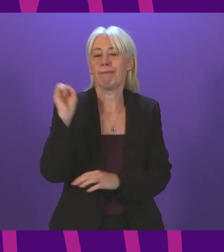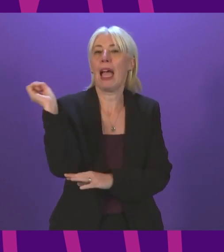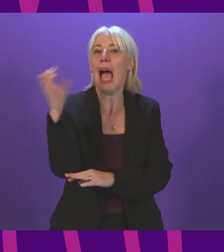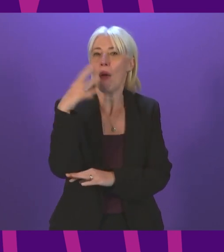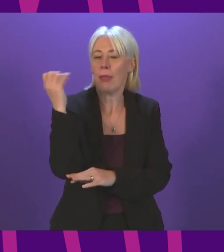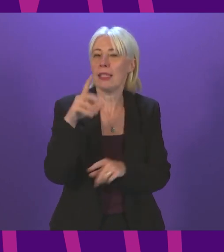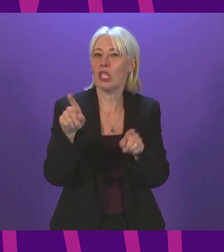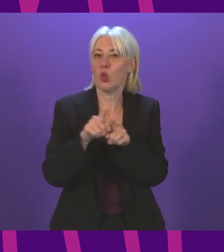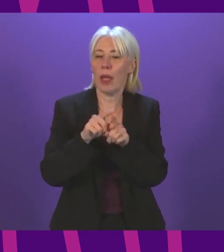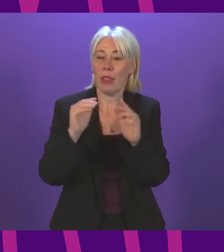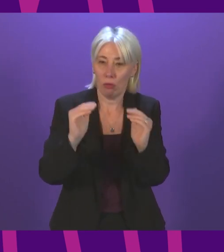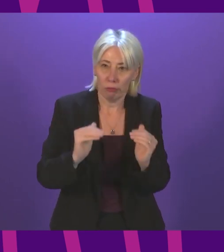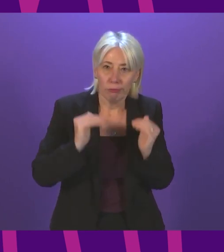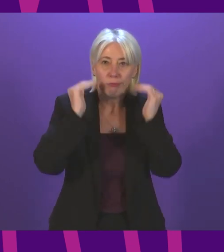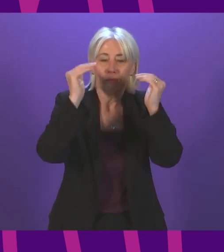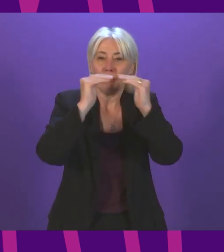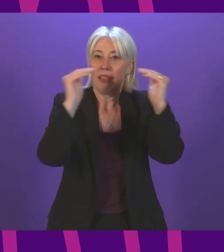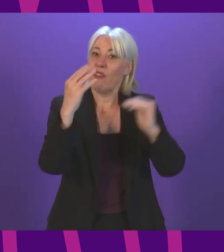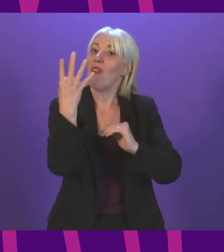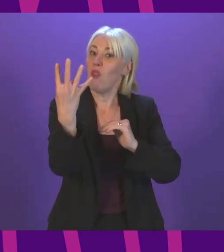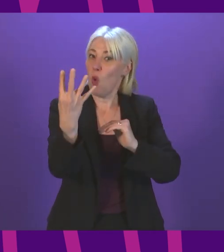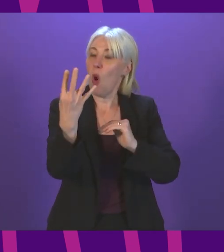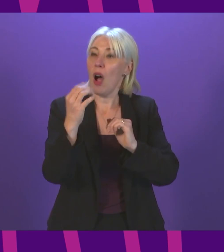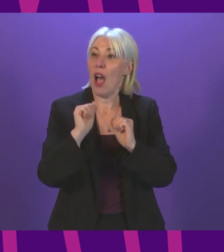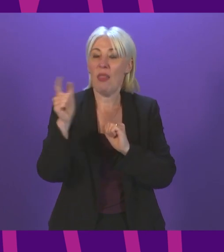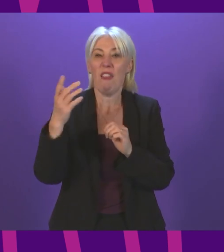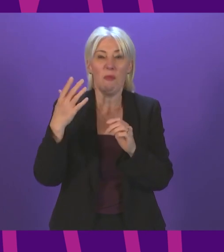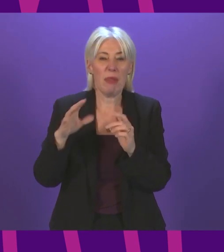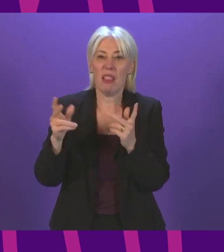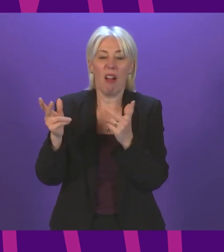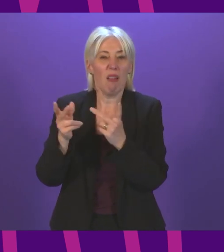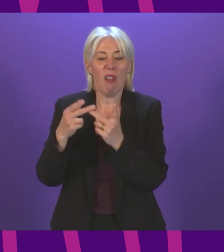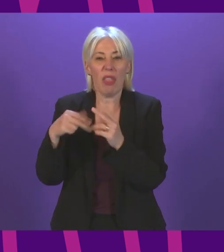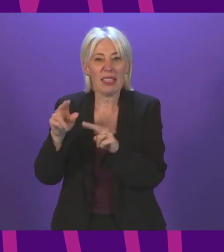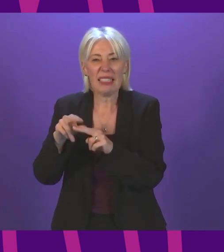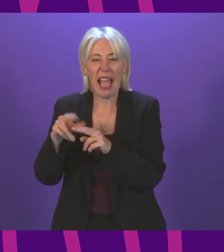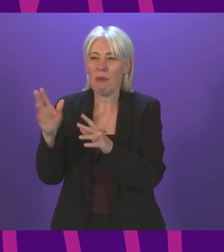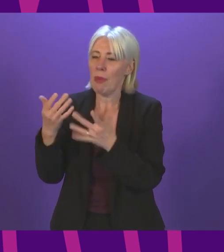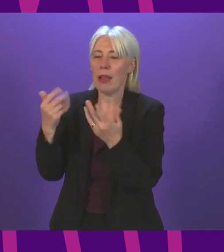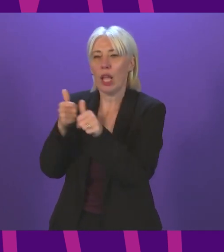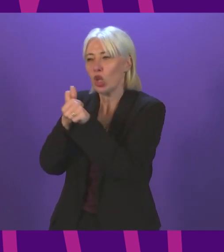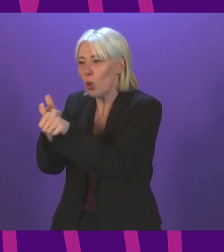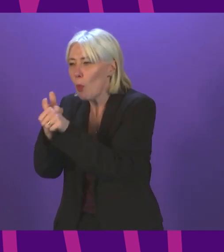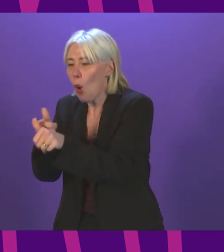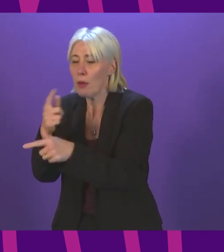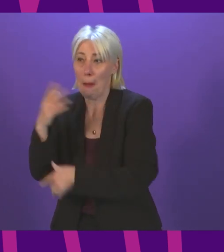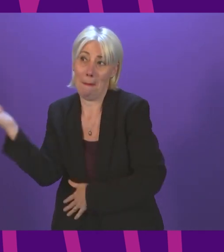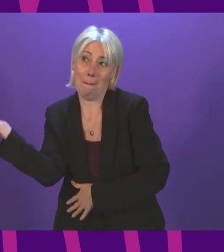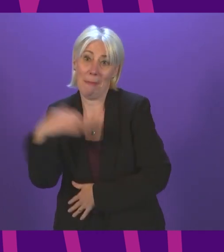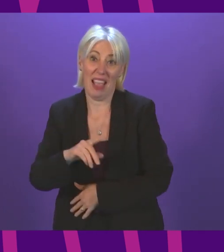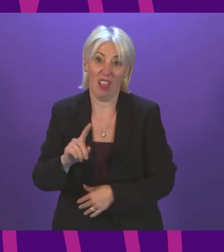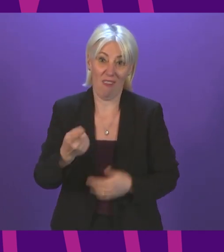escalating to its highest level, Level 4, they have already taken clinical staff away from support roles and into the front line and being